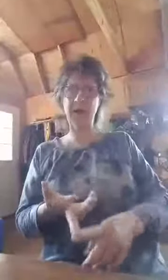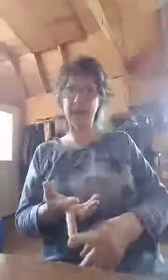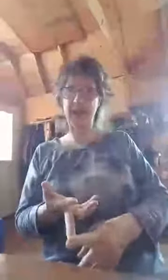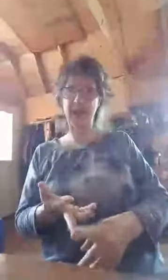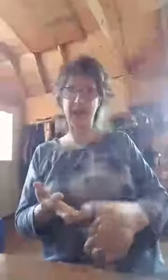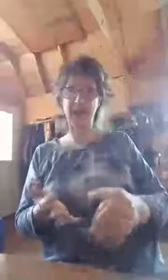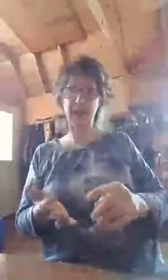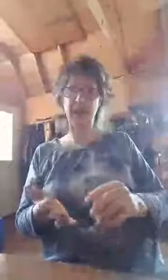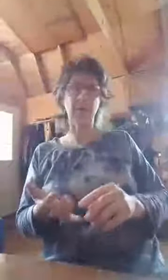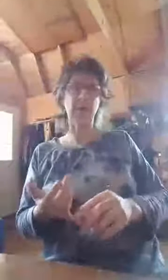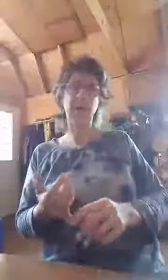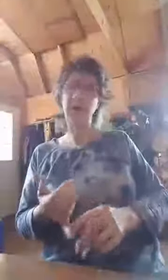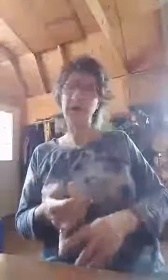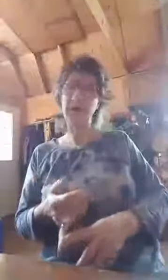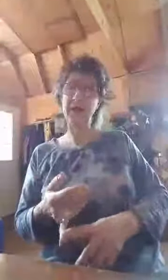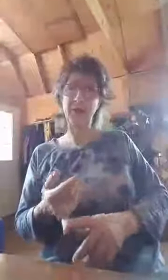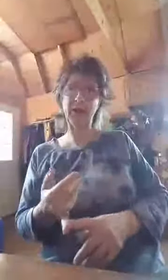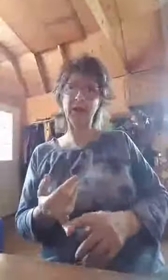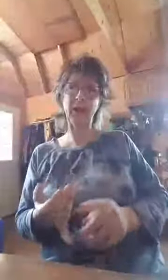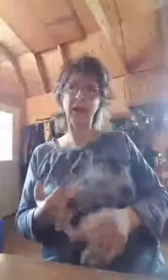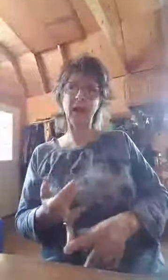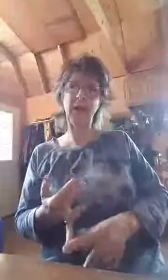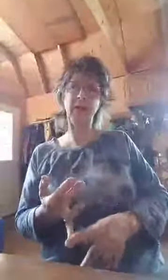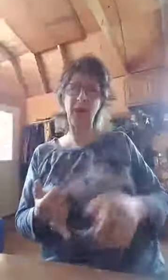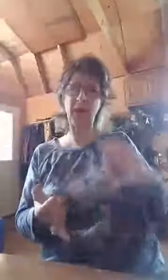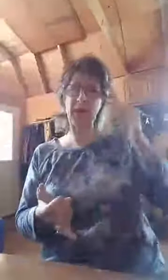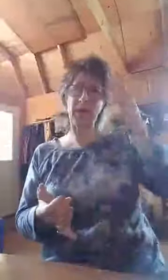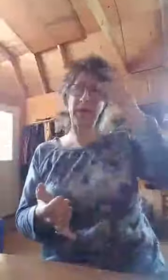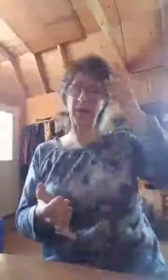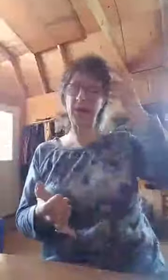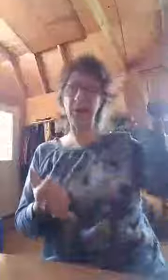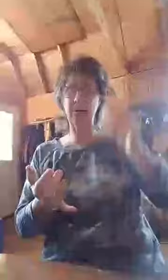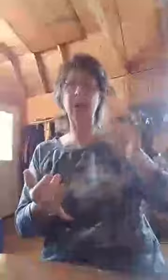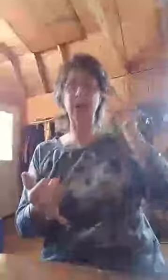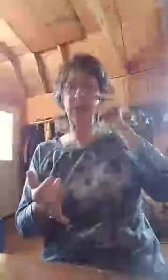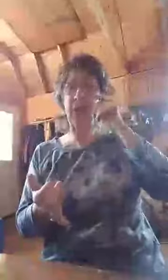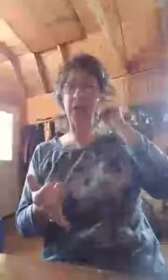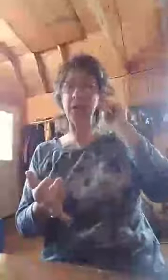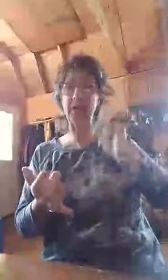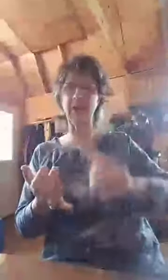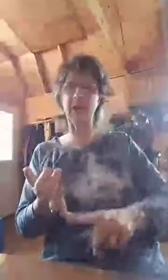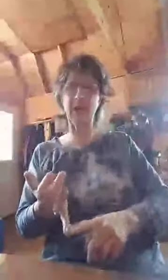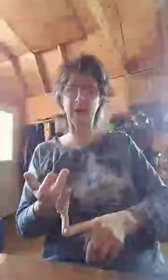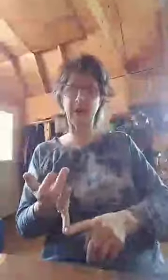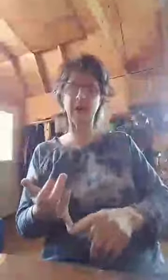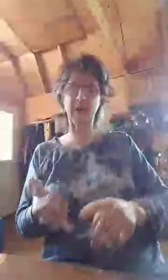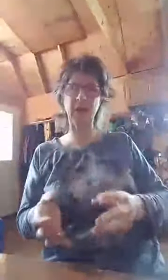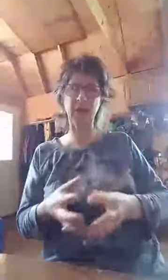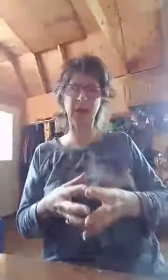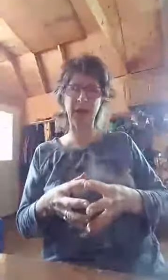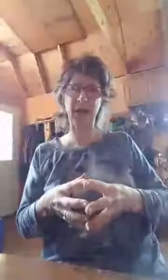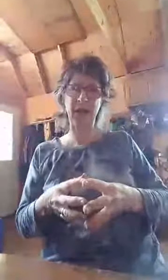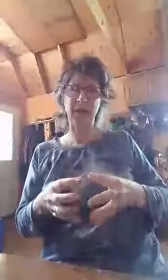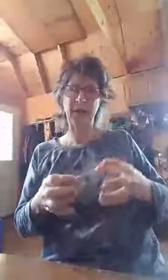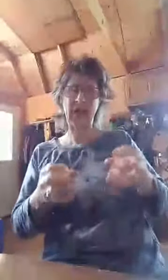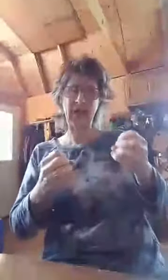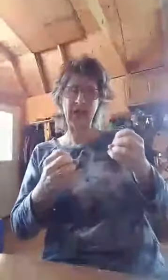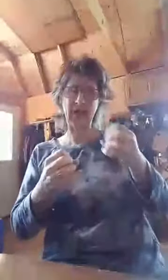make declarations, but I really, really love praying in the spirit. But I really, I mean, I really, really love taking communion because it's